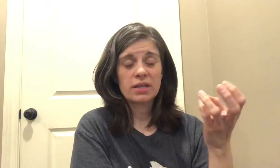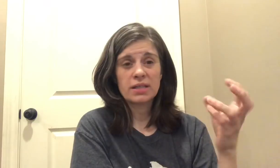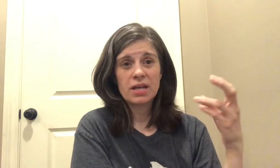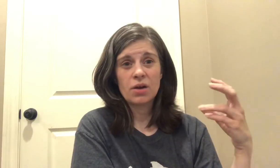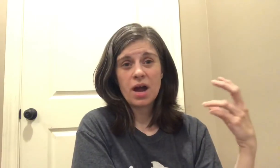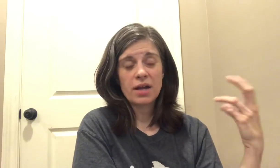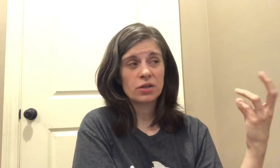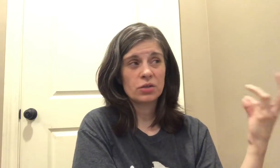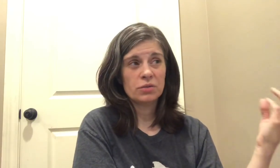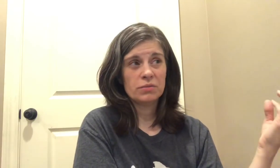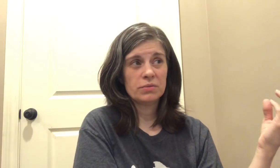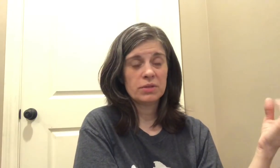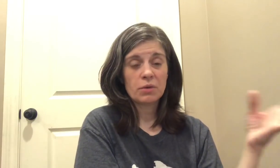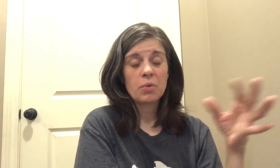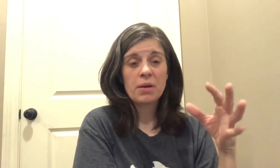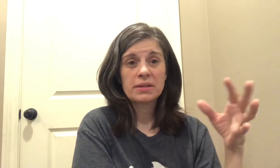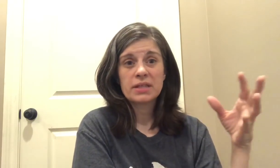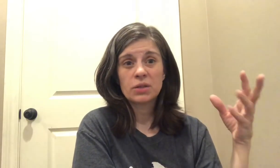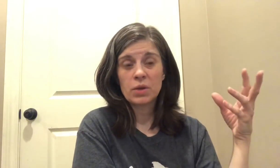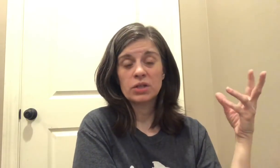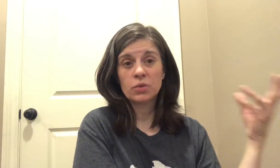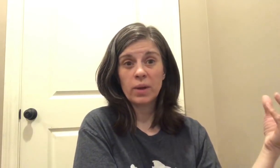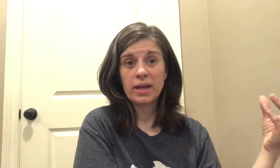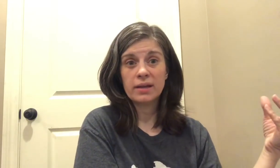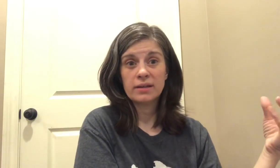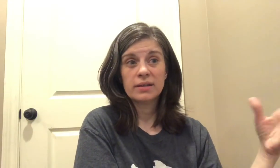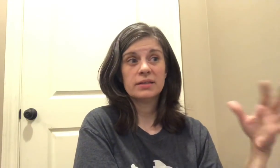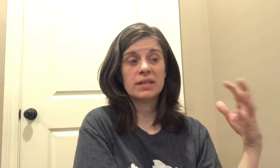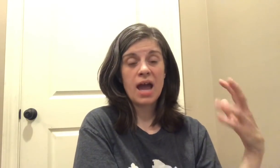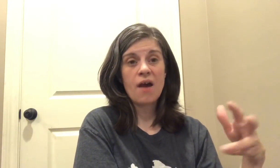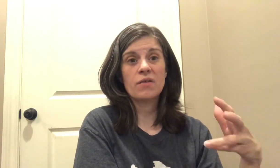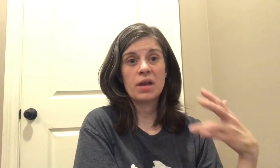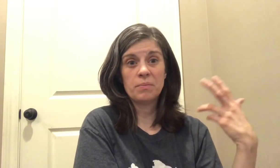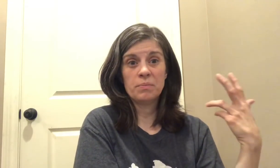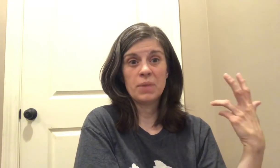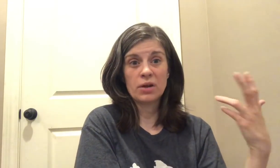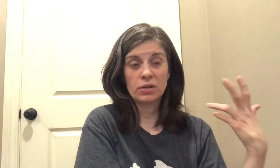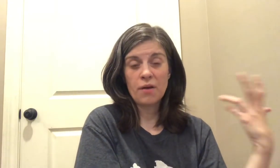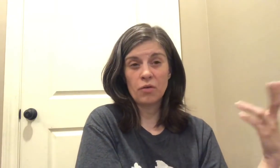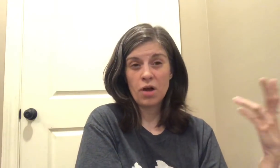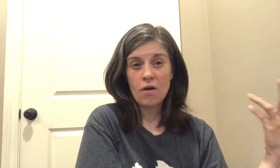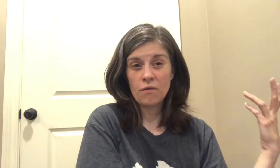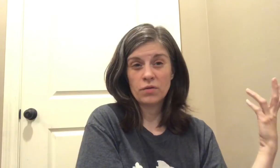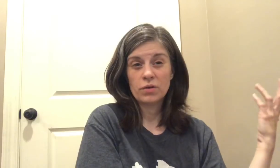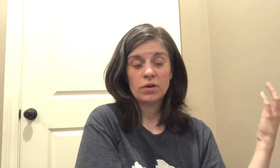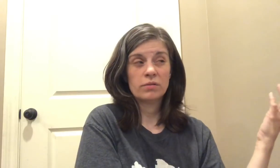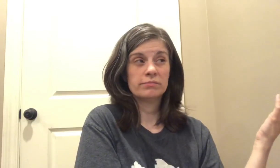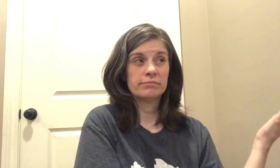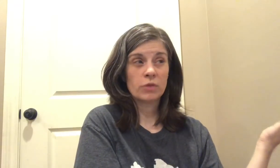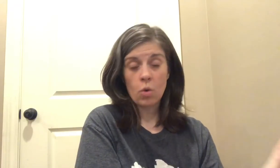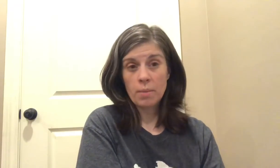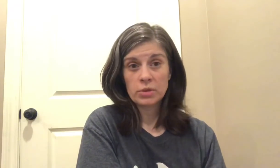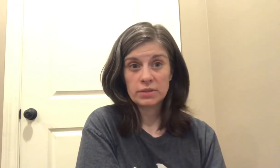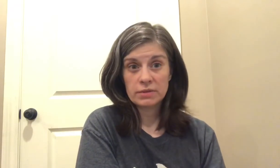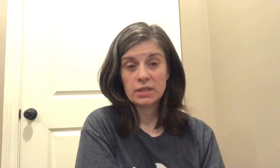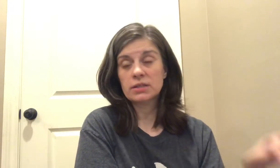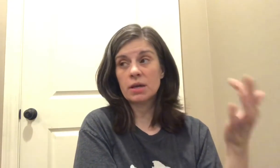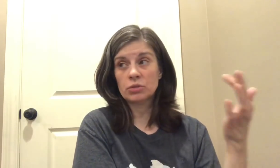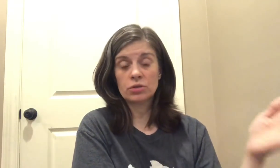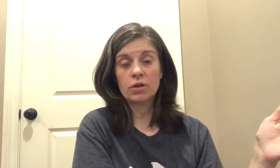things I don't I could there are probably things that we could tweak to have a better level of cooperativeness I'm sure